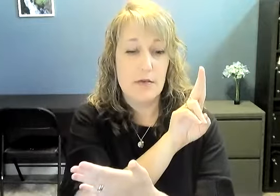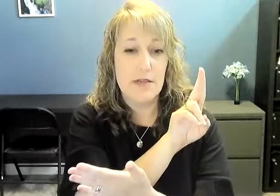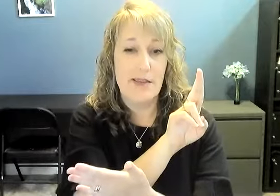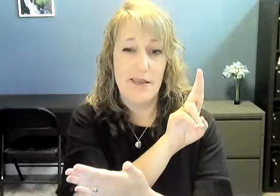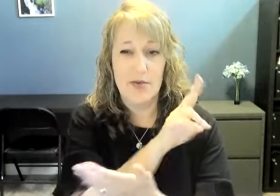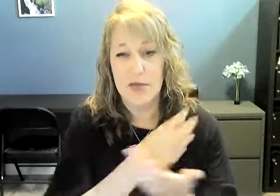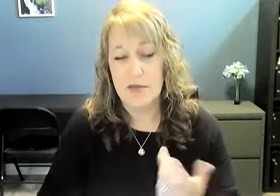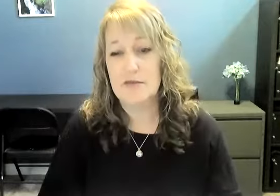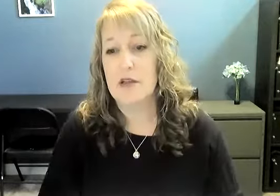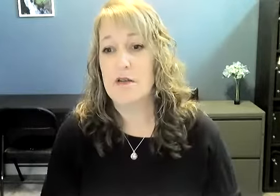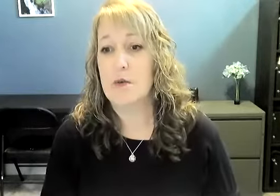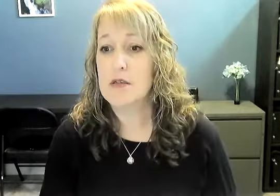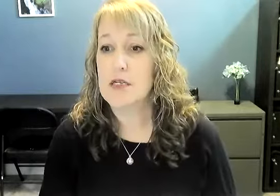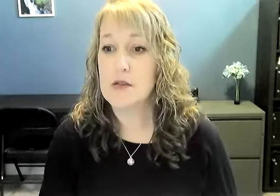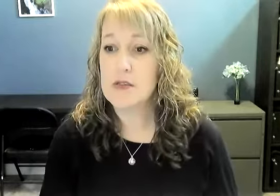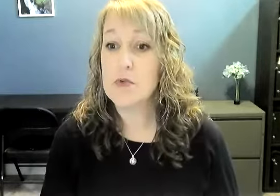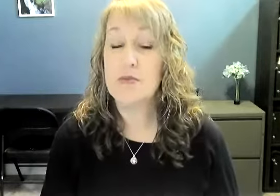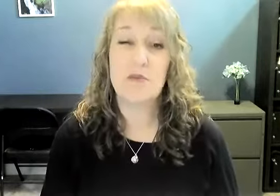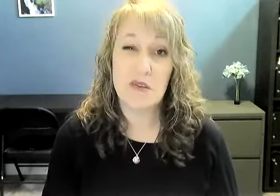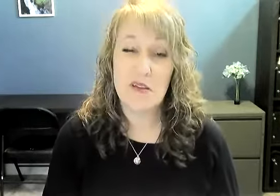sign it the other direction if you want. I don't see most people do that.